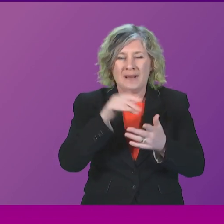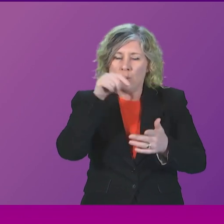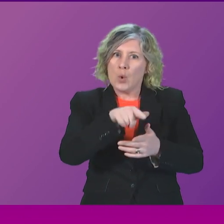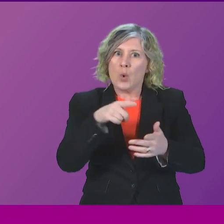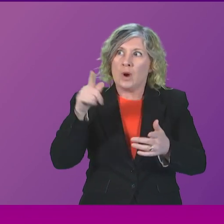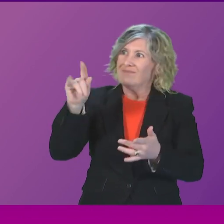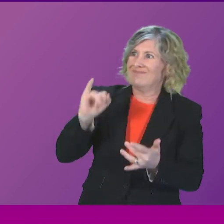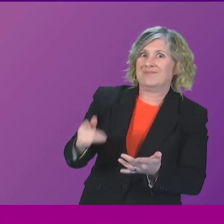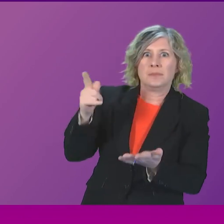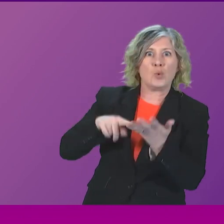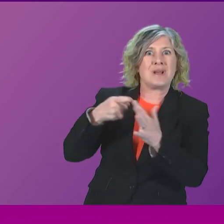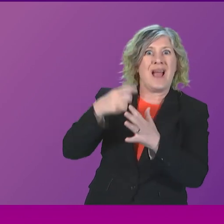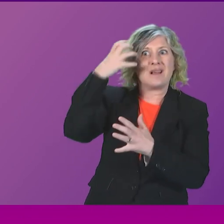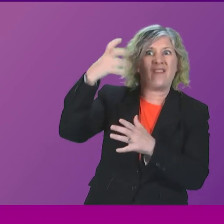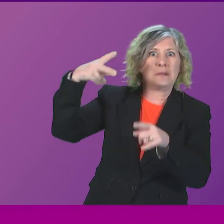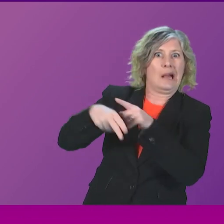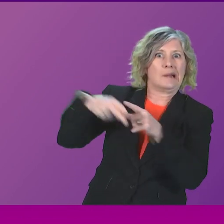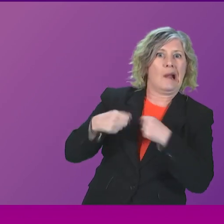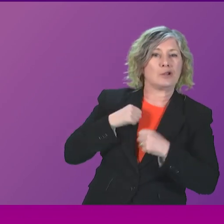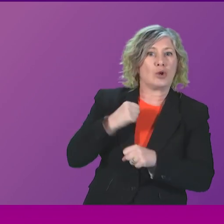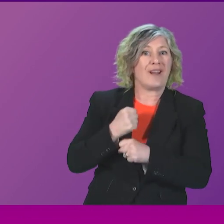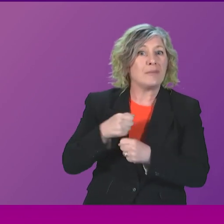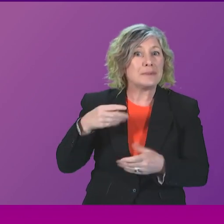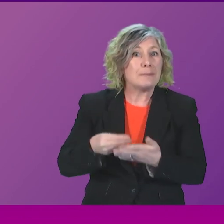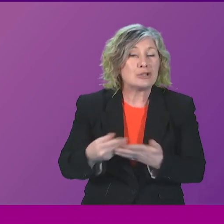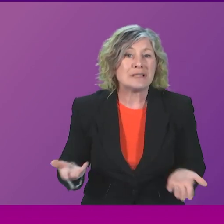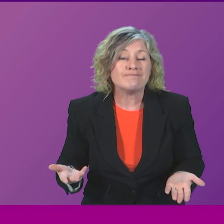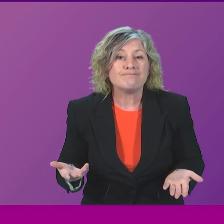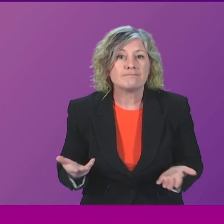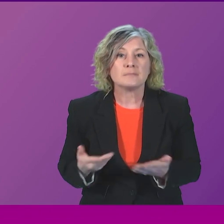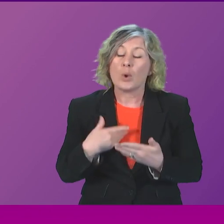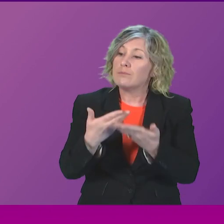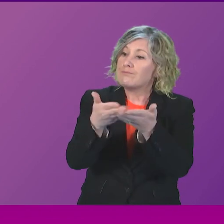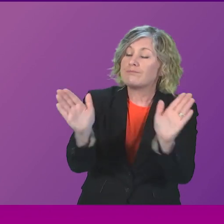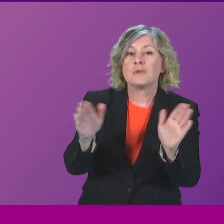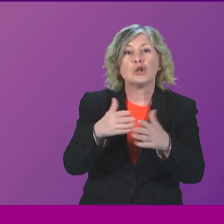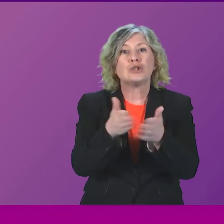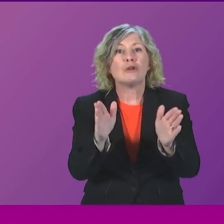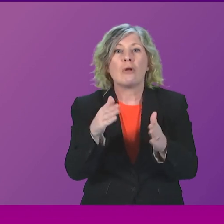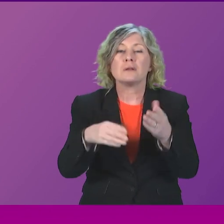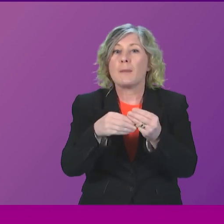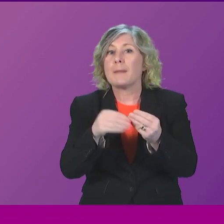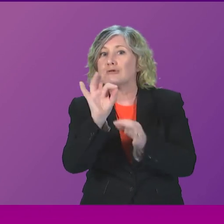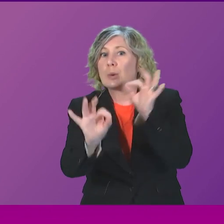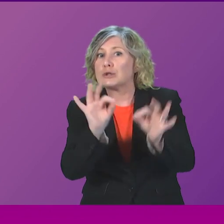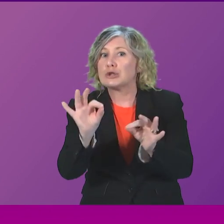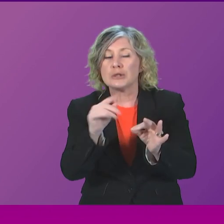to cut our budget. Thank you. We move to constituency and general supplementaries. call John Mason.